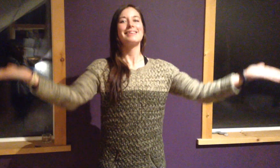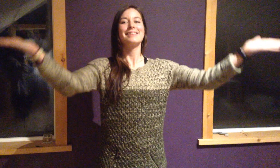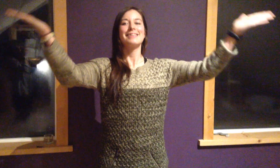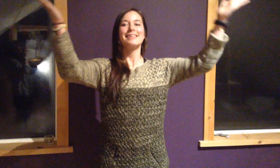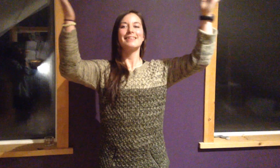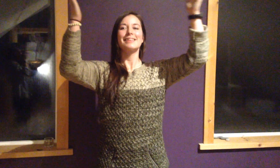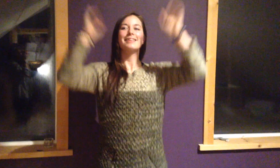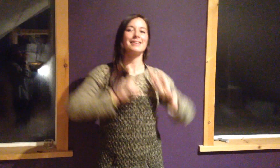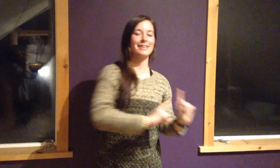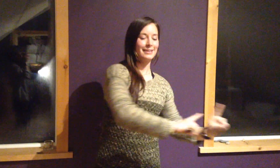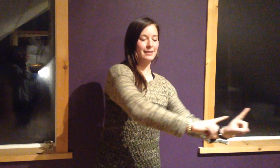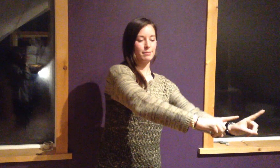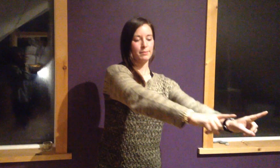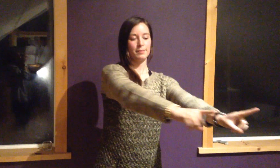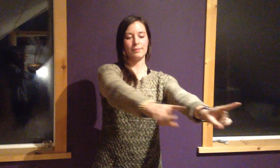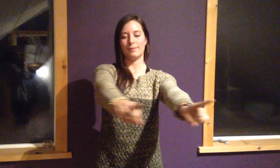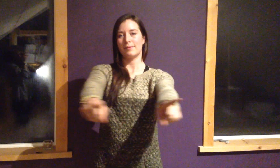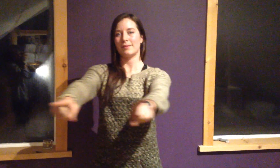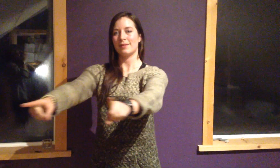uplift one another.